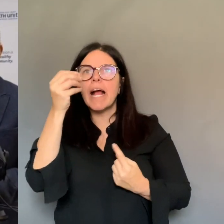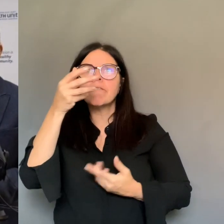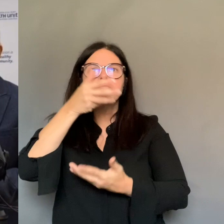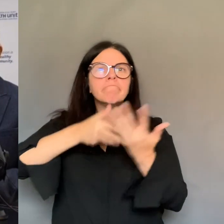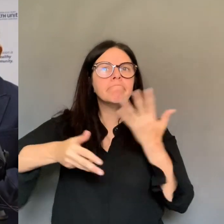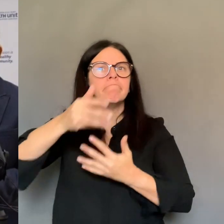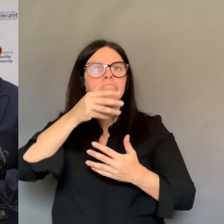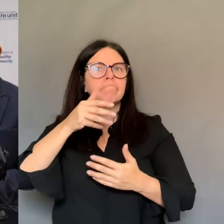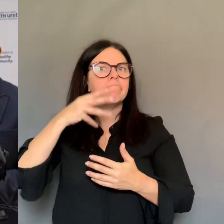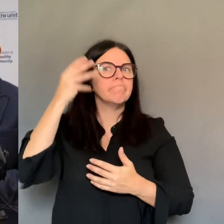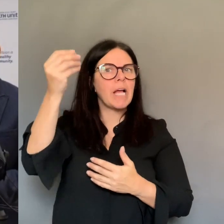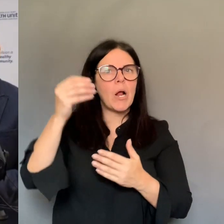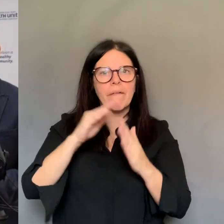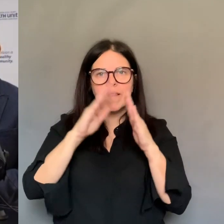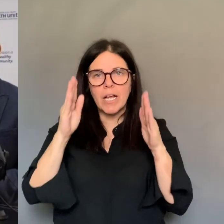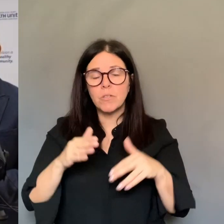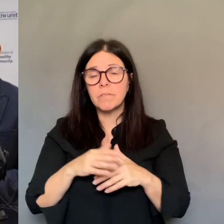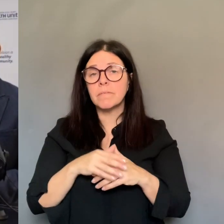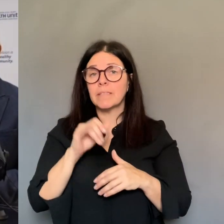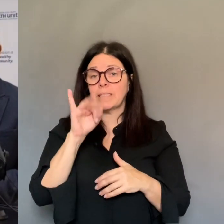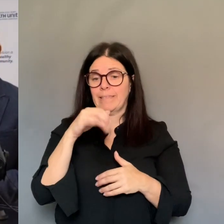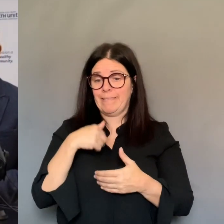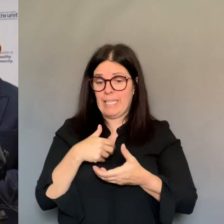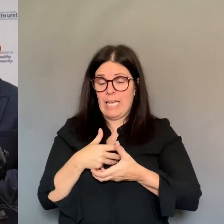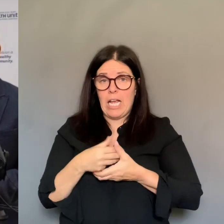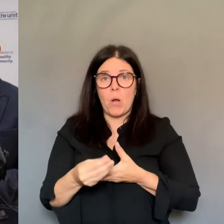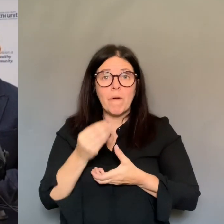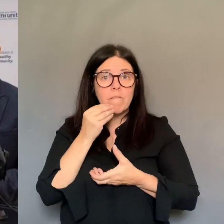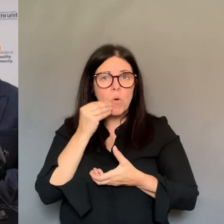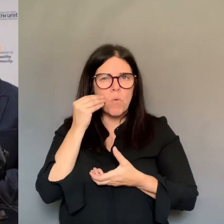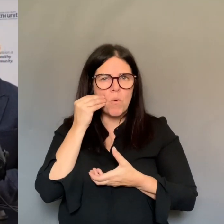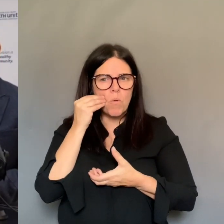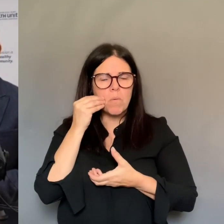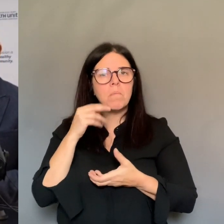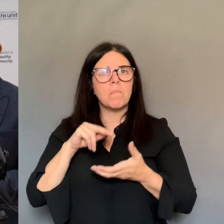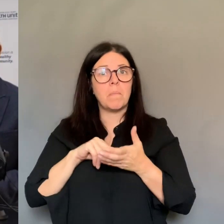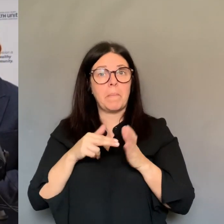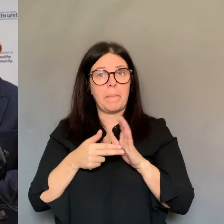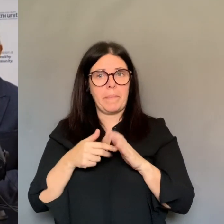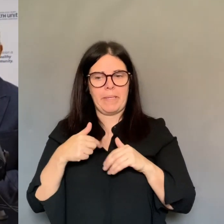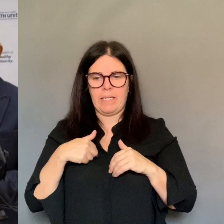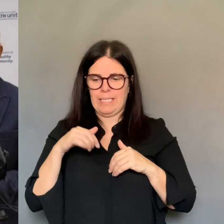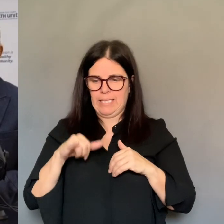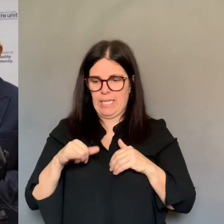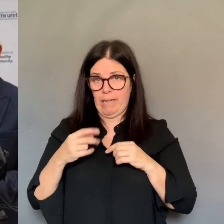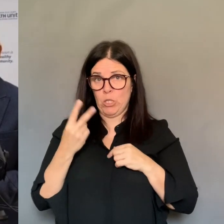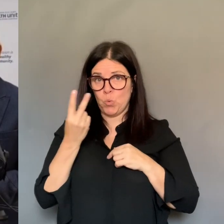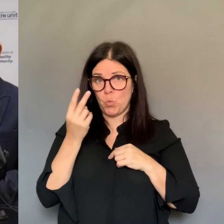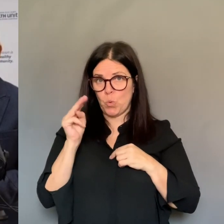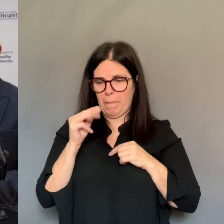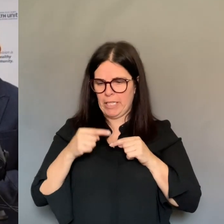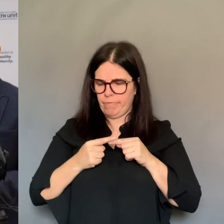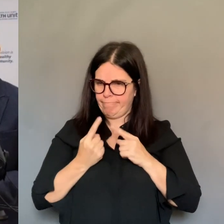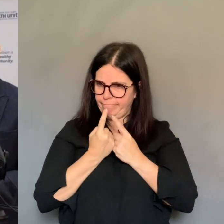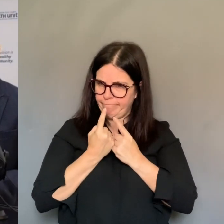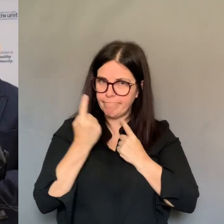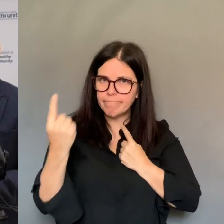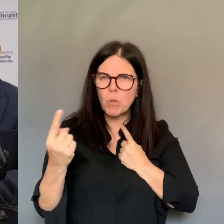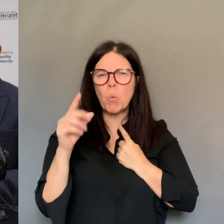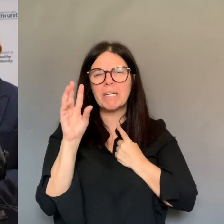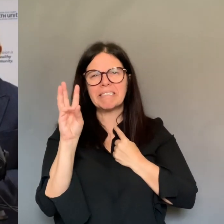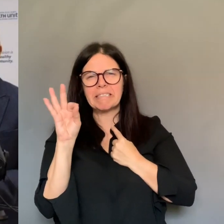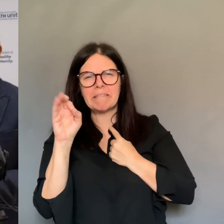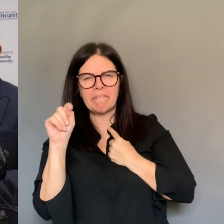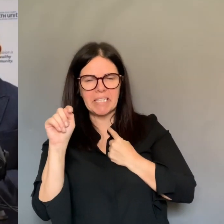When outside your home, it means staying at least two meters or at least six feet away from everyone